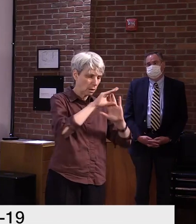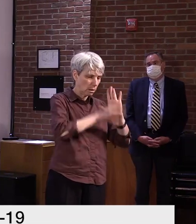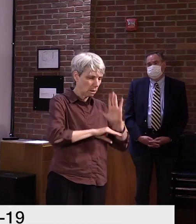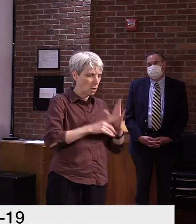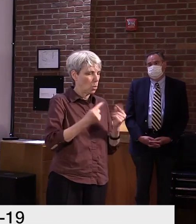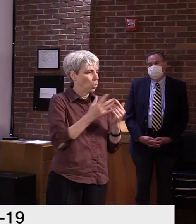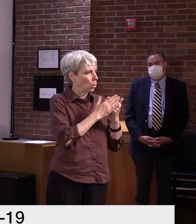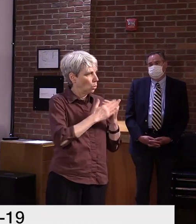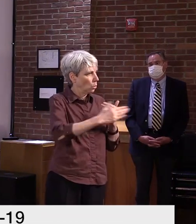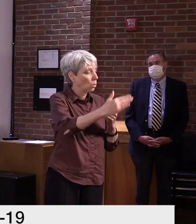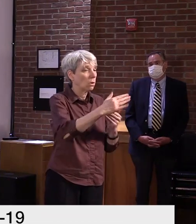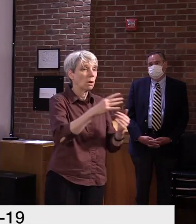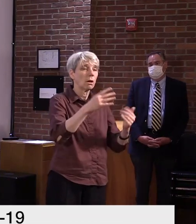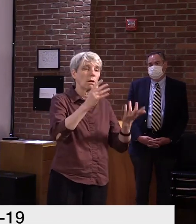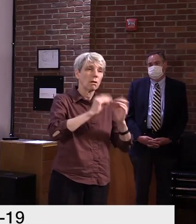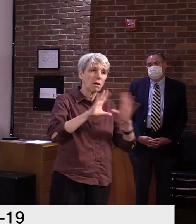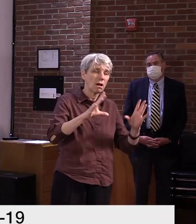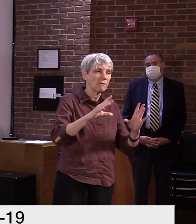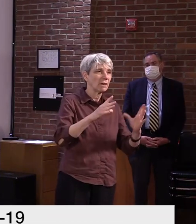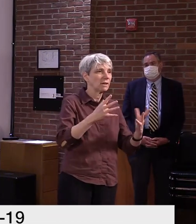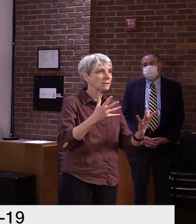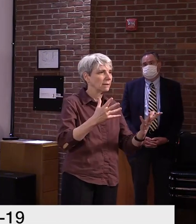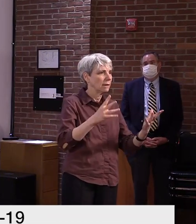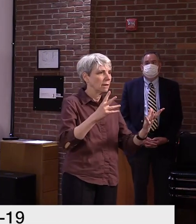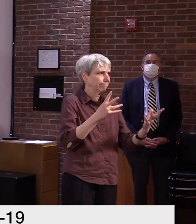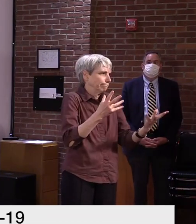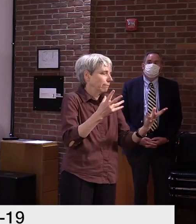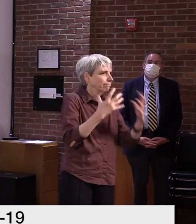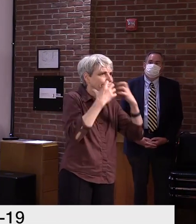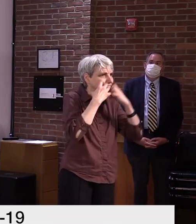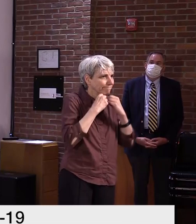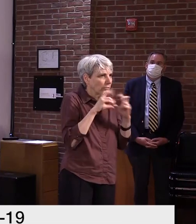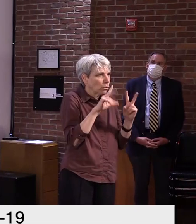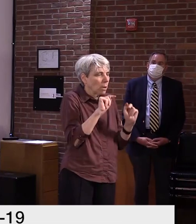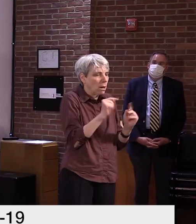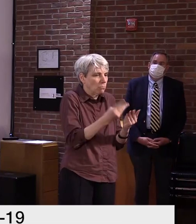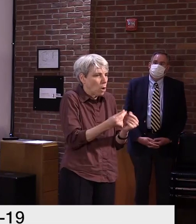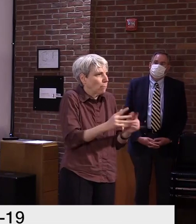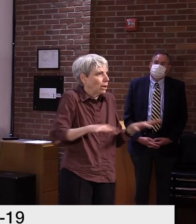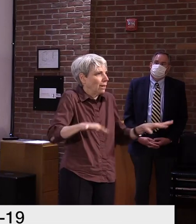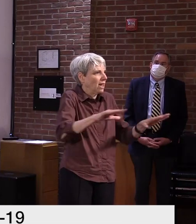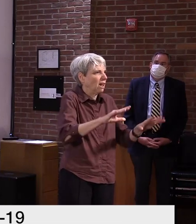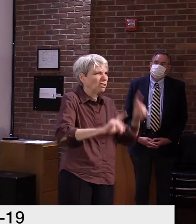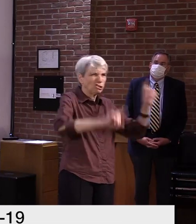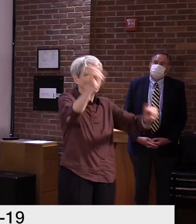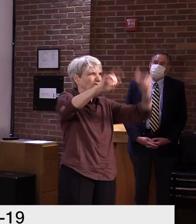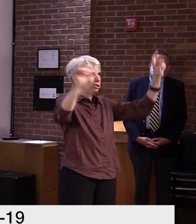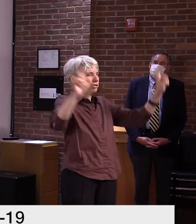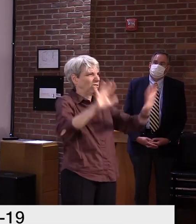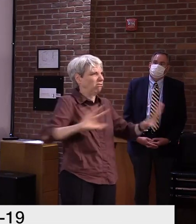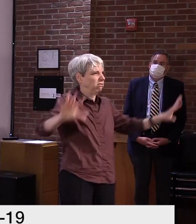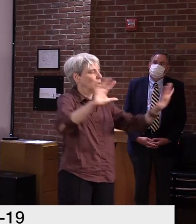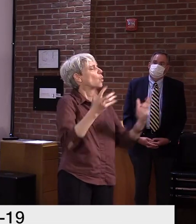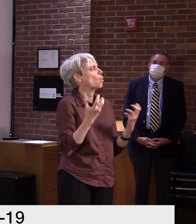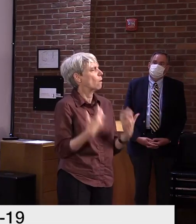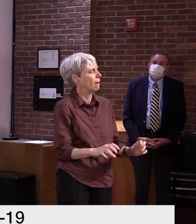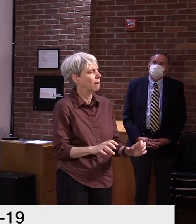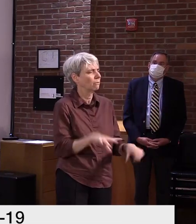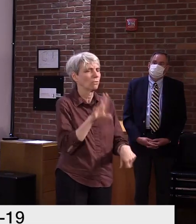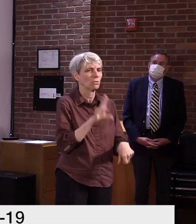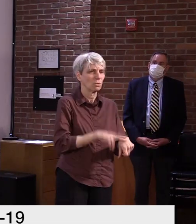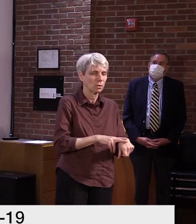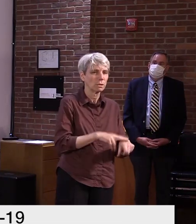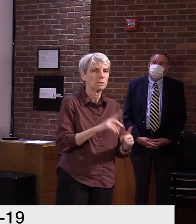we want to protect, uh, the investments of the state of Vermont. Uh, we don't want to deface everything. We want to, to make sure that we, uh,